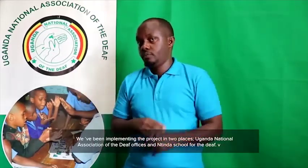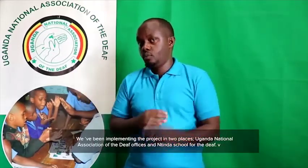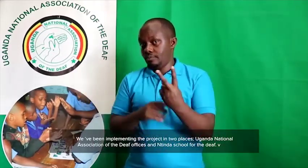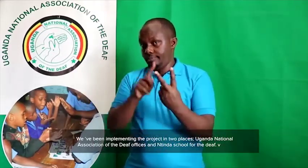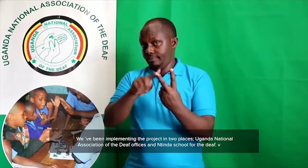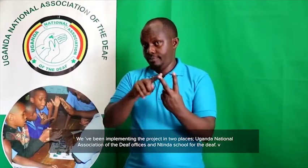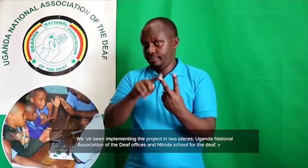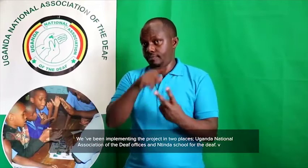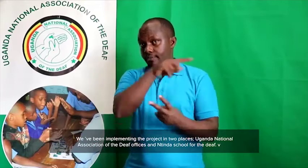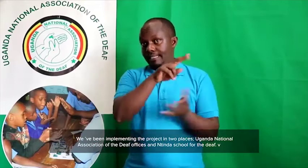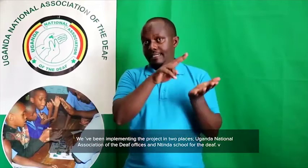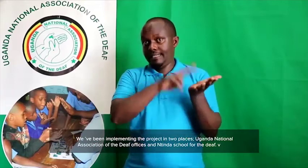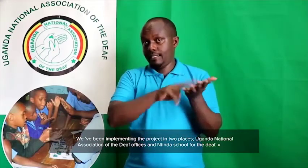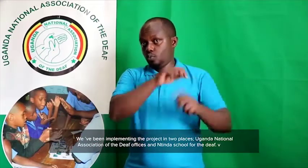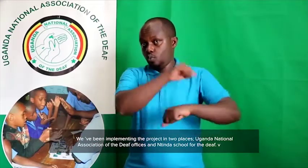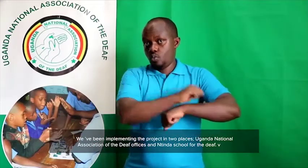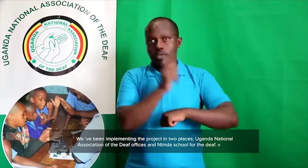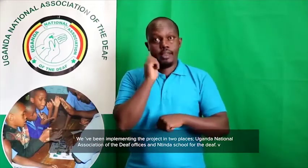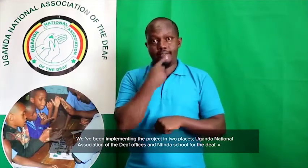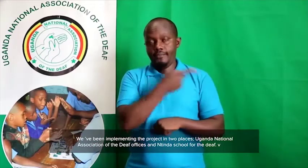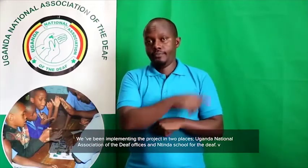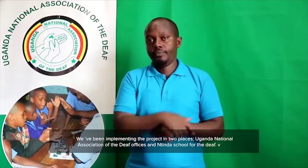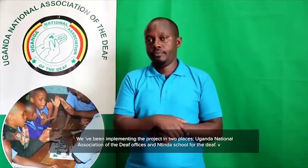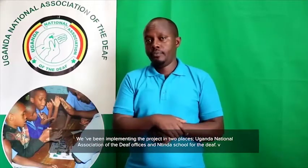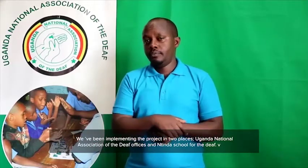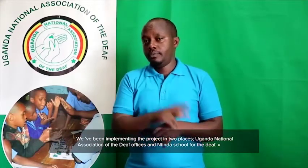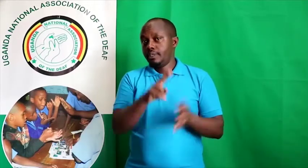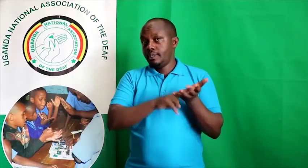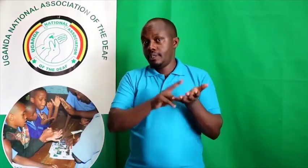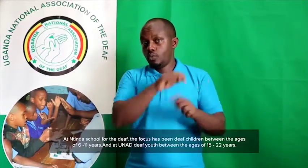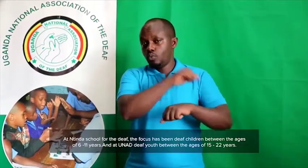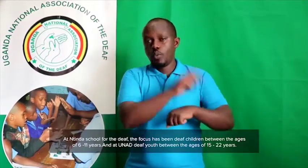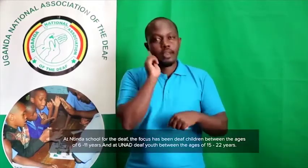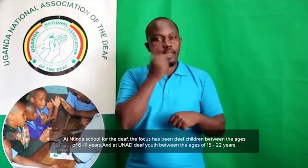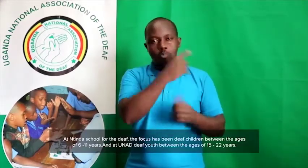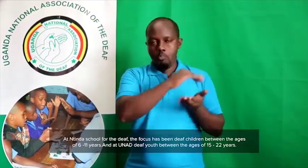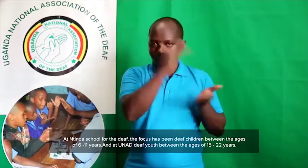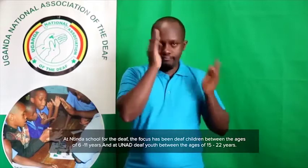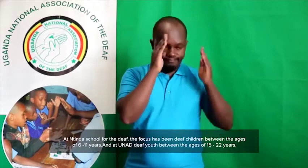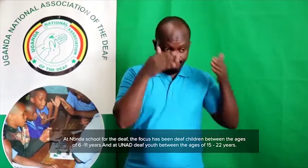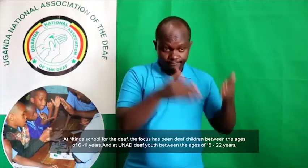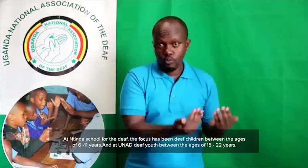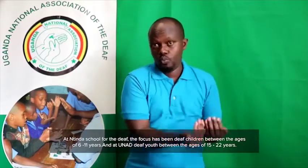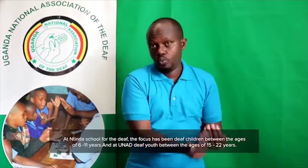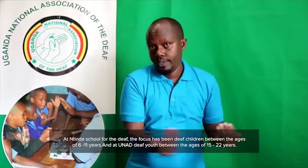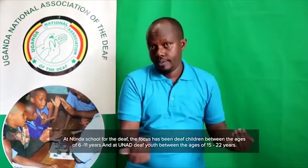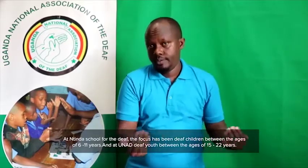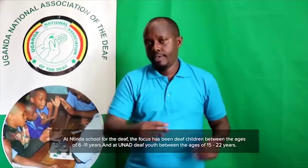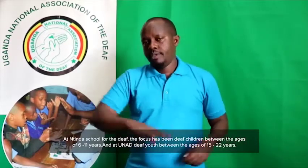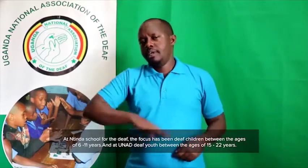National Association of the Deaf Officers and Ntinda School for the Deaf. At Ntinda School for the Deaf, the focus has been deaf